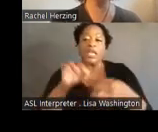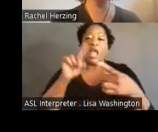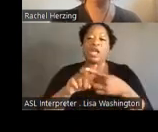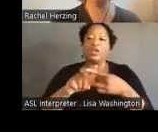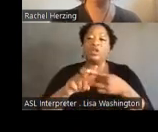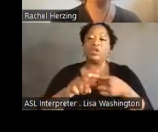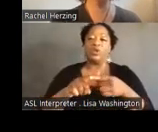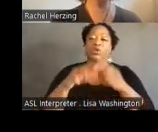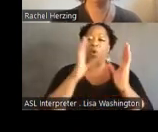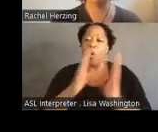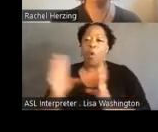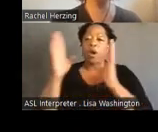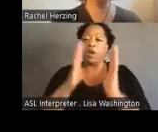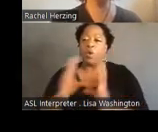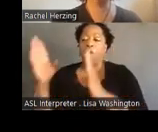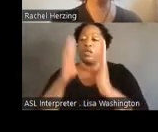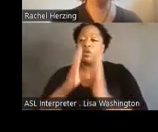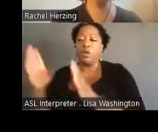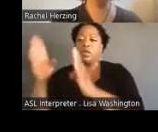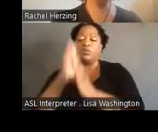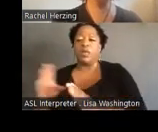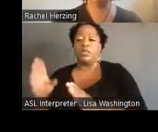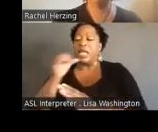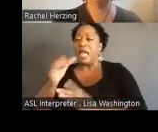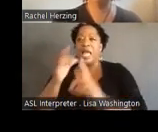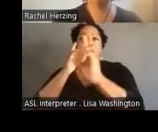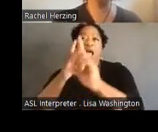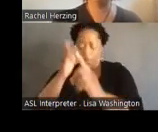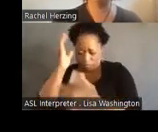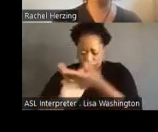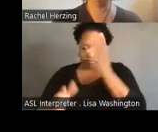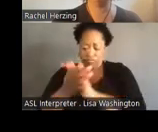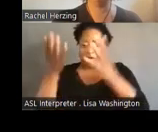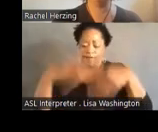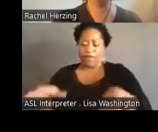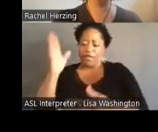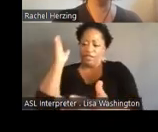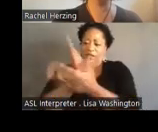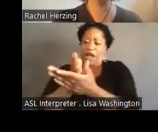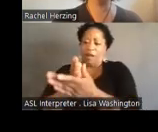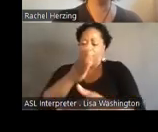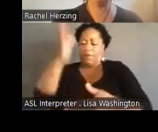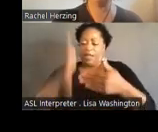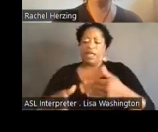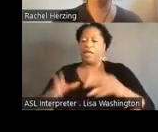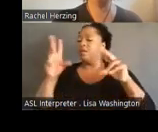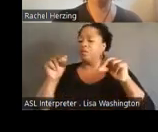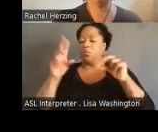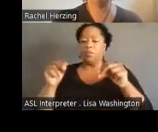not ever seen as an end in itself. was an important part of what we did, but it was not the point of what we did.